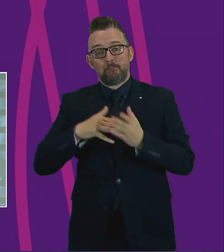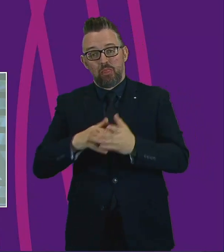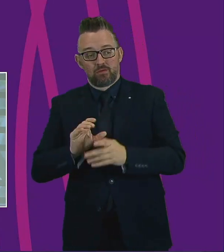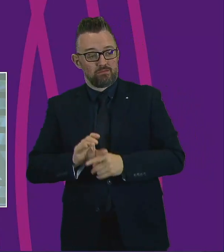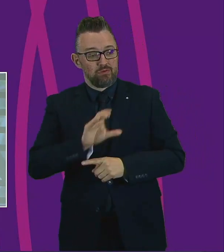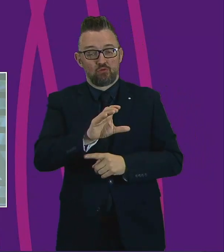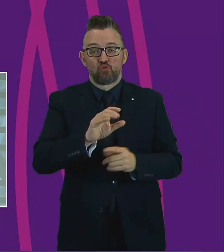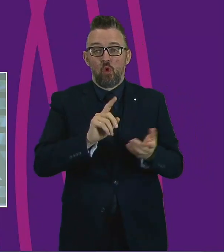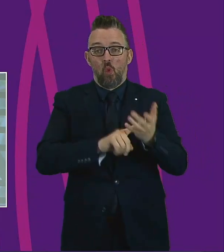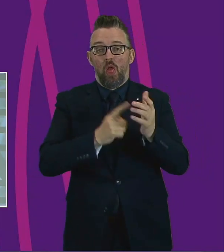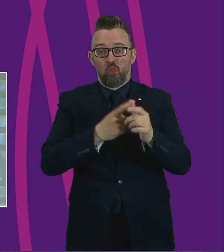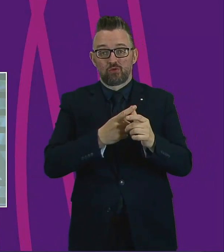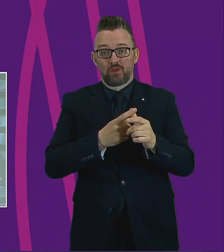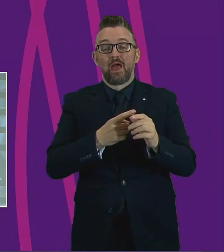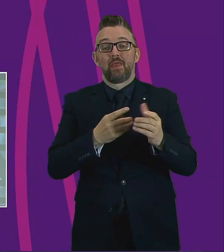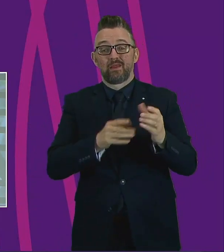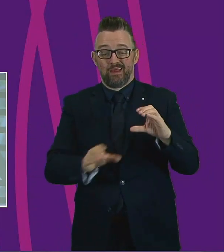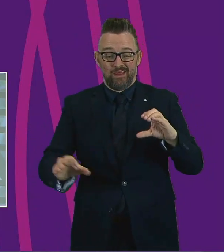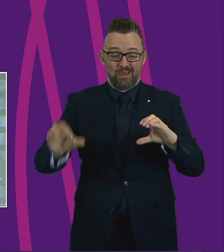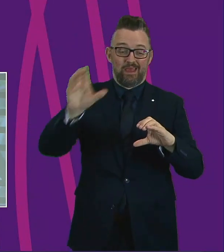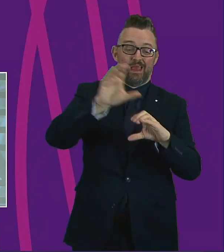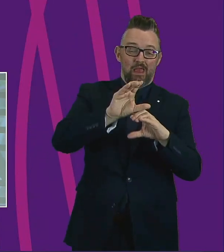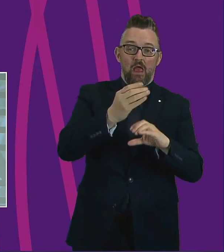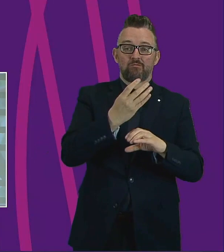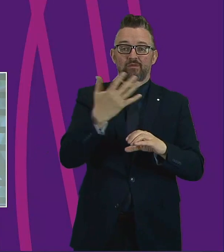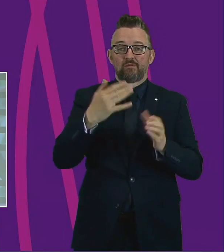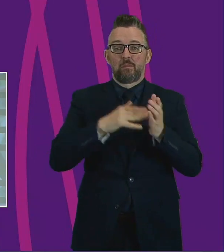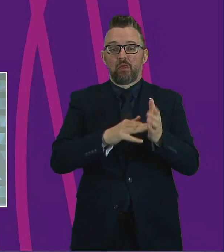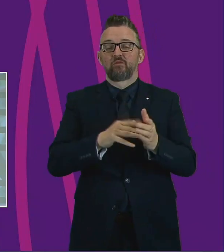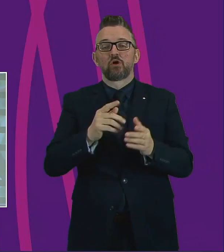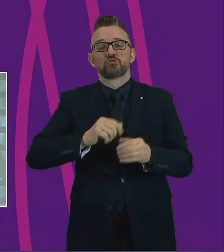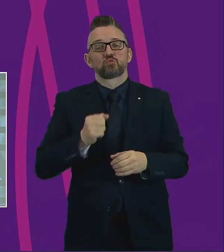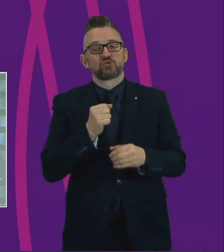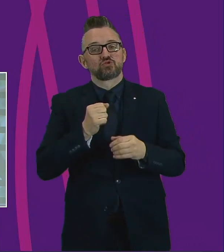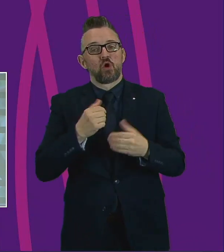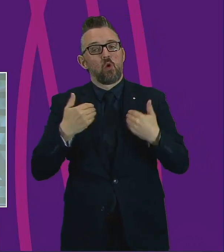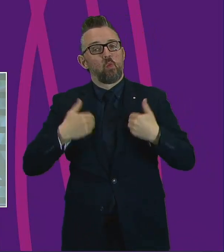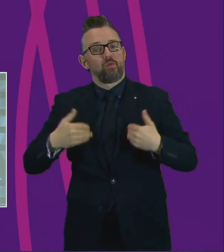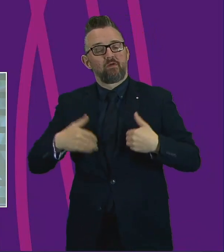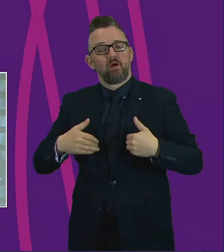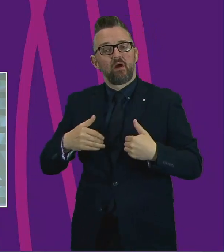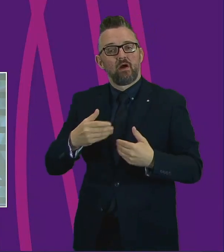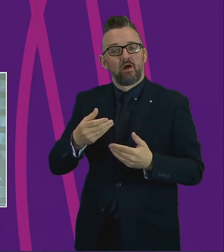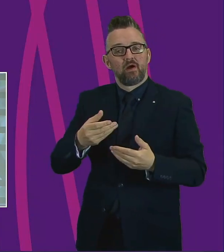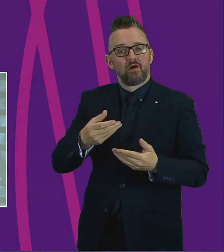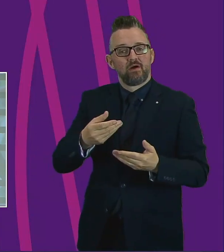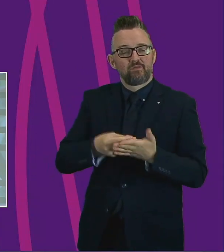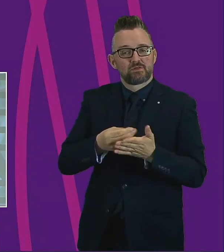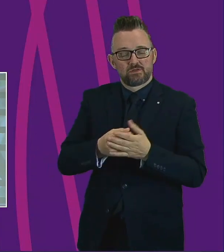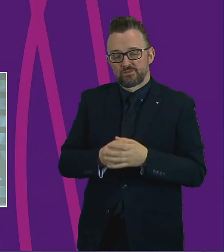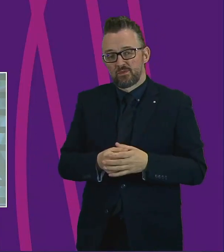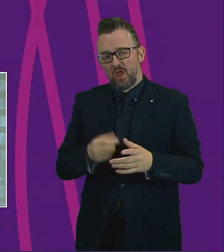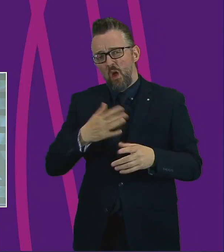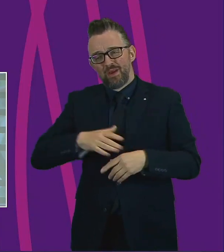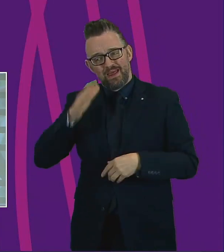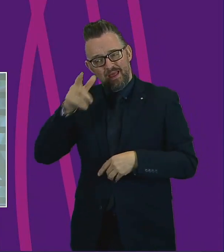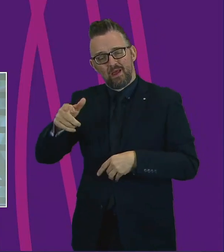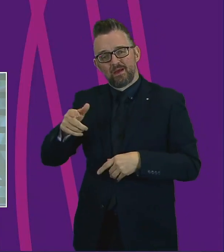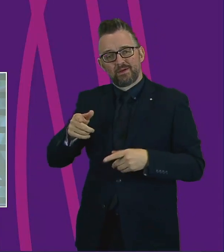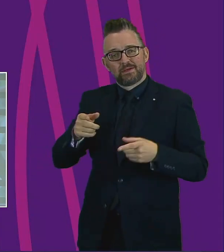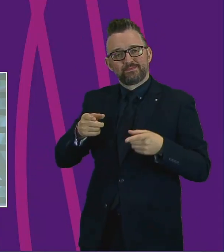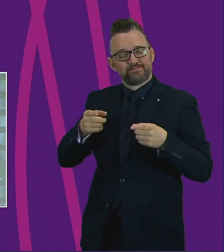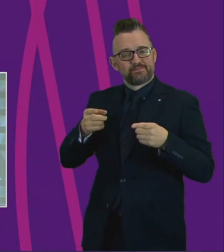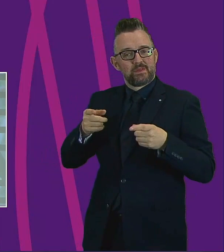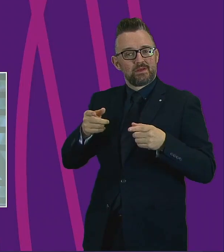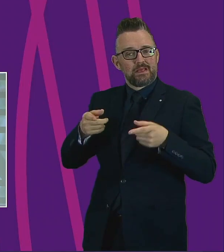a top-up of £45 million to the Scottish Welfare Fund. And in that regard, it would be helpful to hear from the Cabinet Secretary for Social